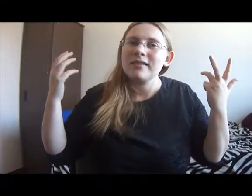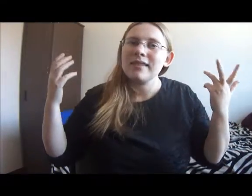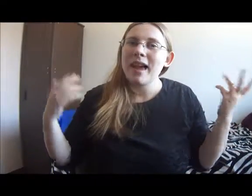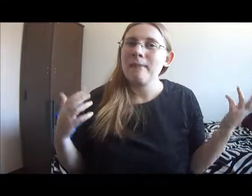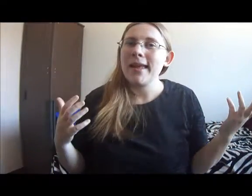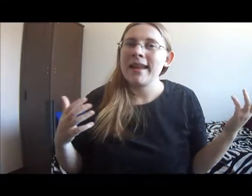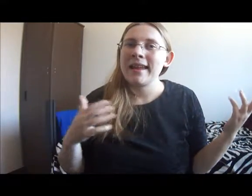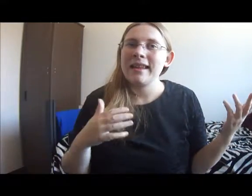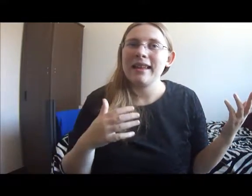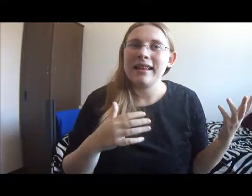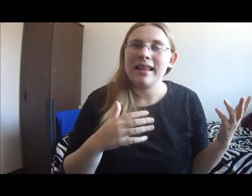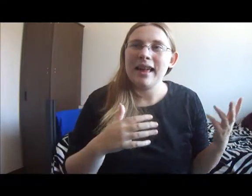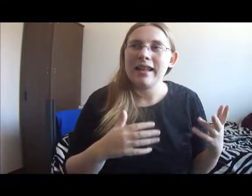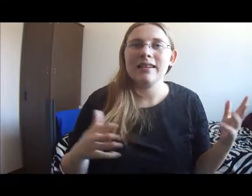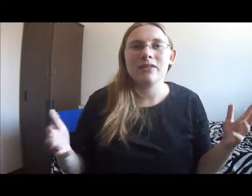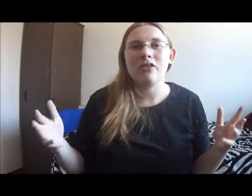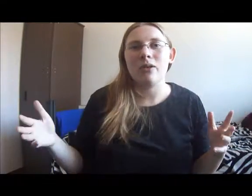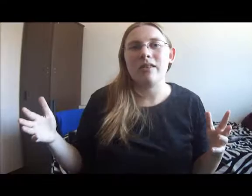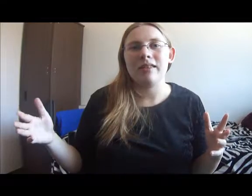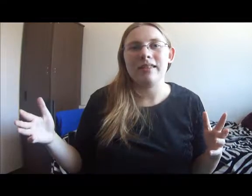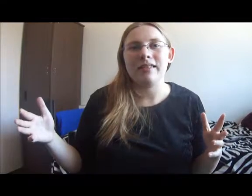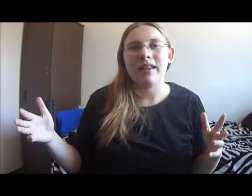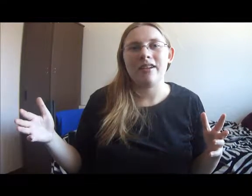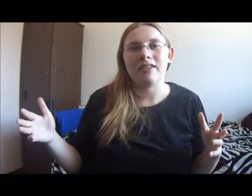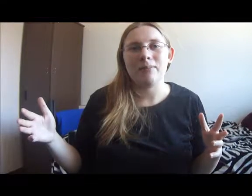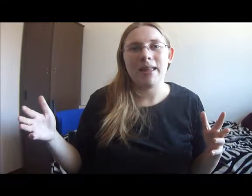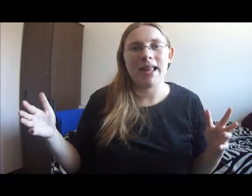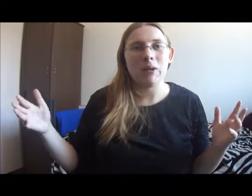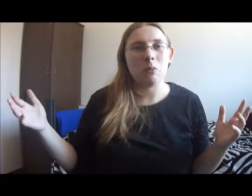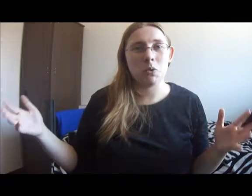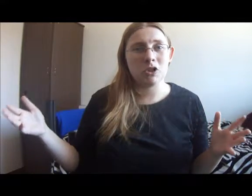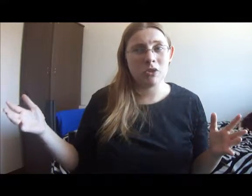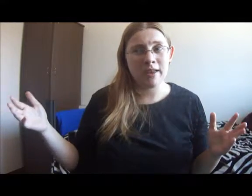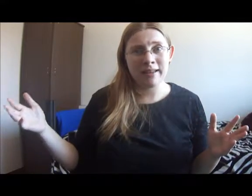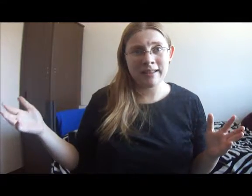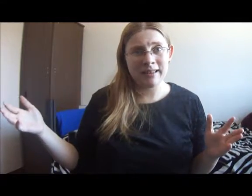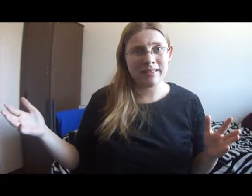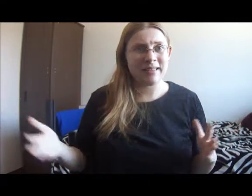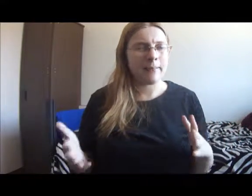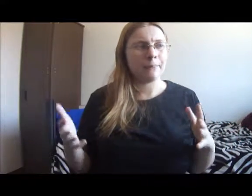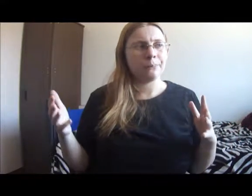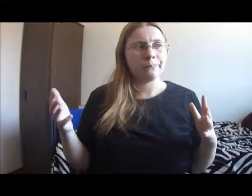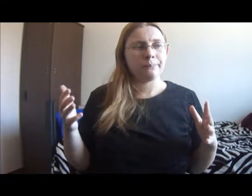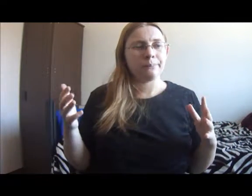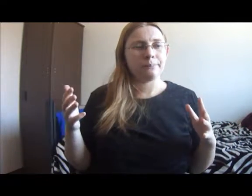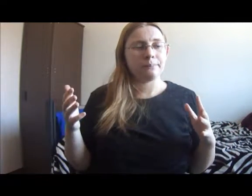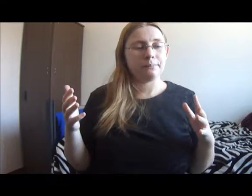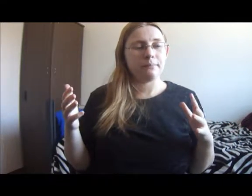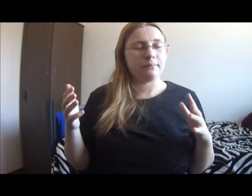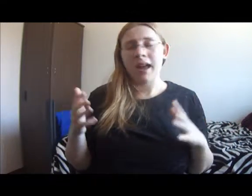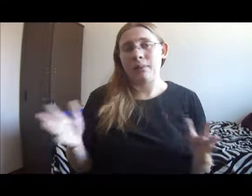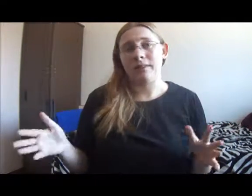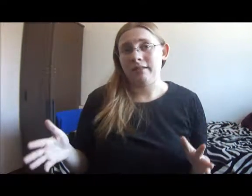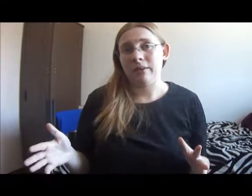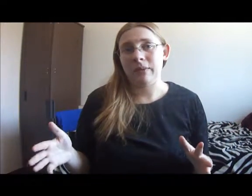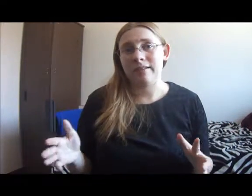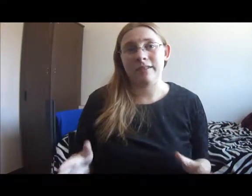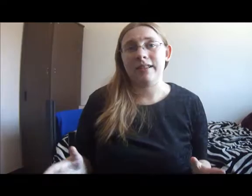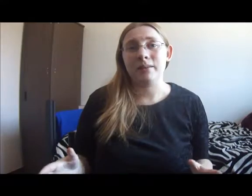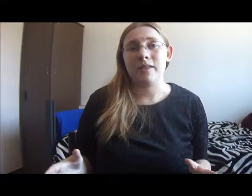Does that make any of the choices that these characters make worth any less? I don't think so. I certainly don't